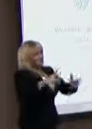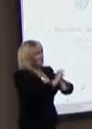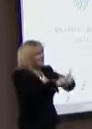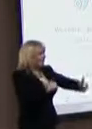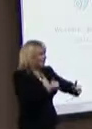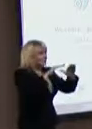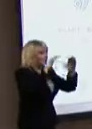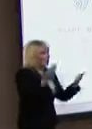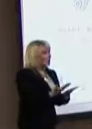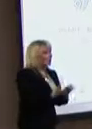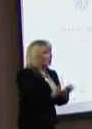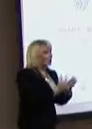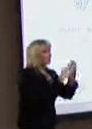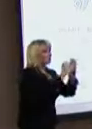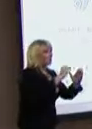world. Football.